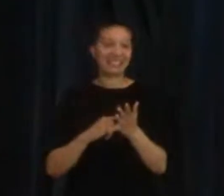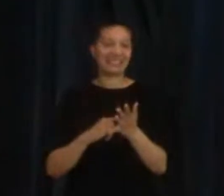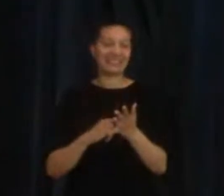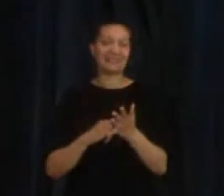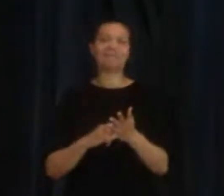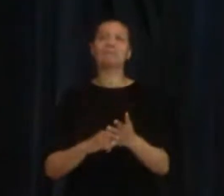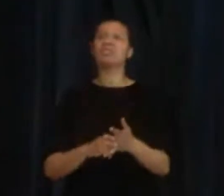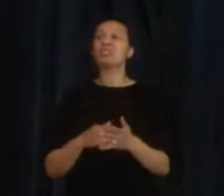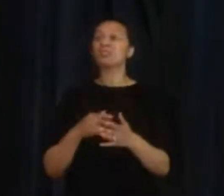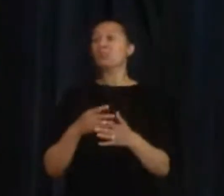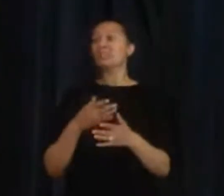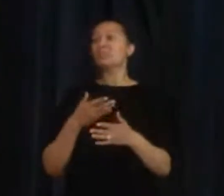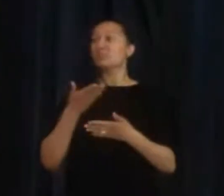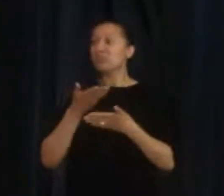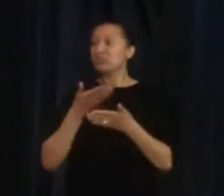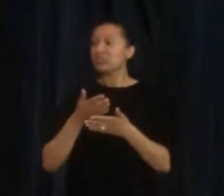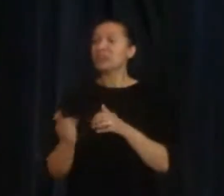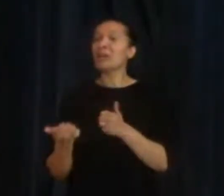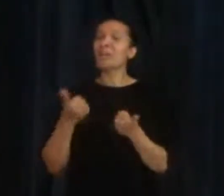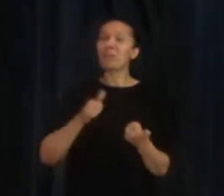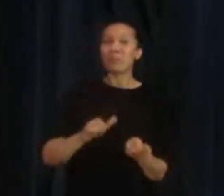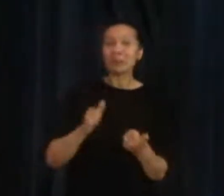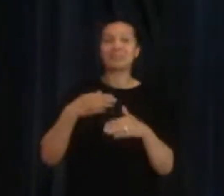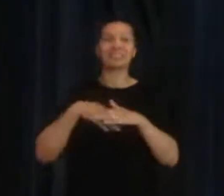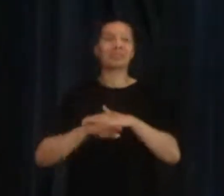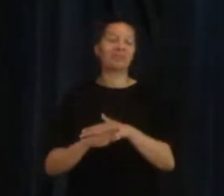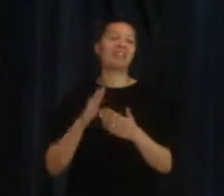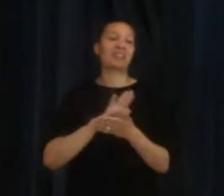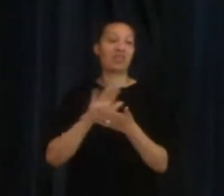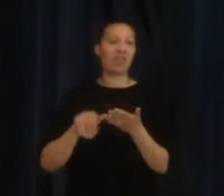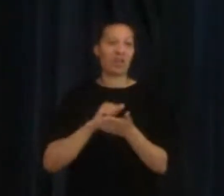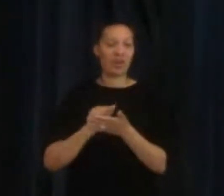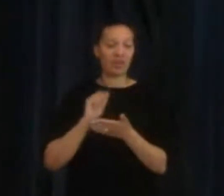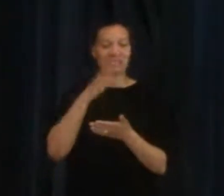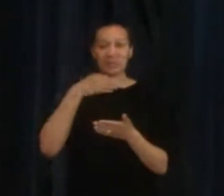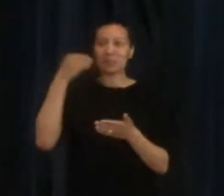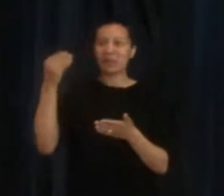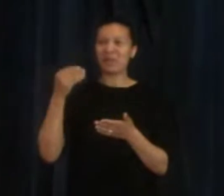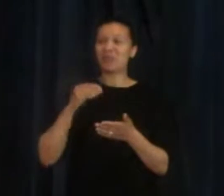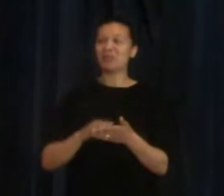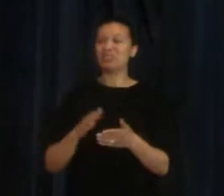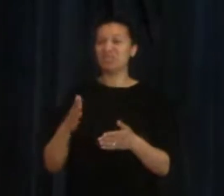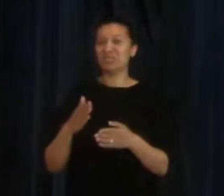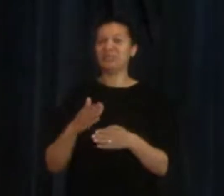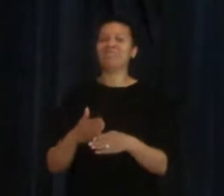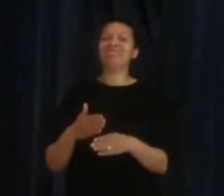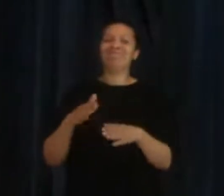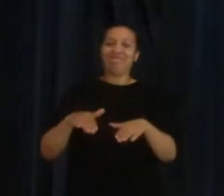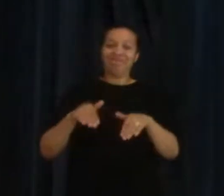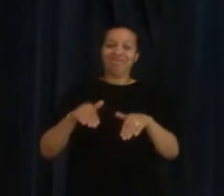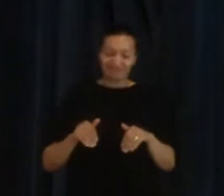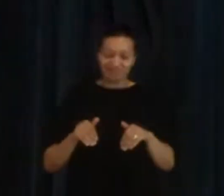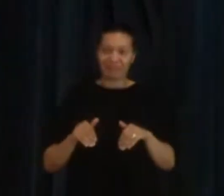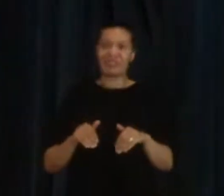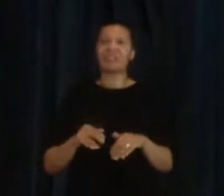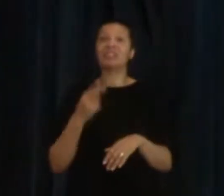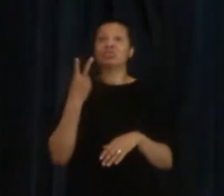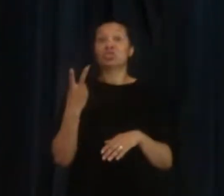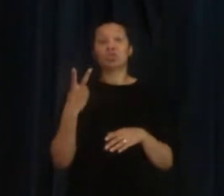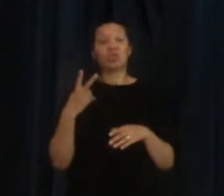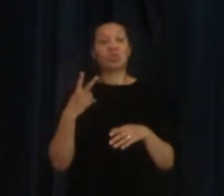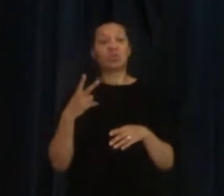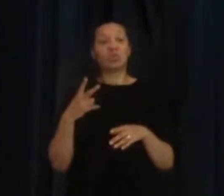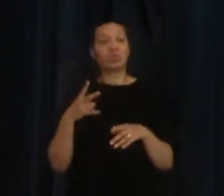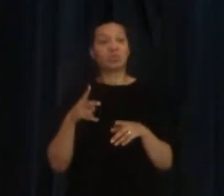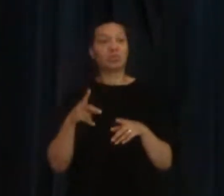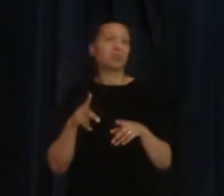about baptism in the Holy Spirit. But I want us just to step back from that for a moment, because there are two types of baptism we talk about